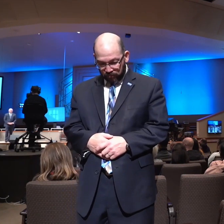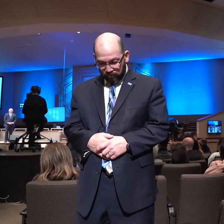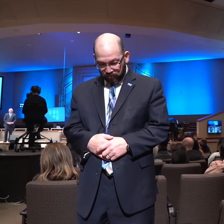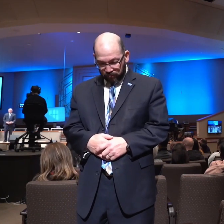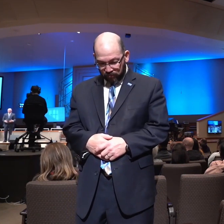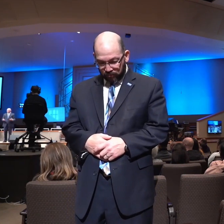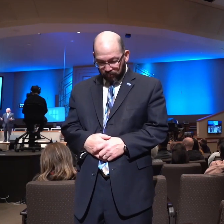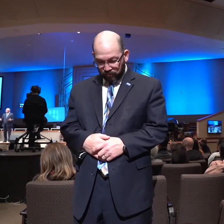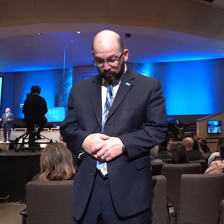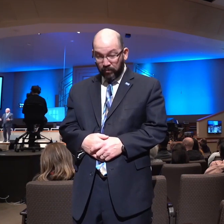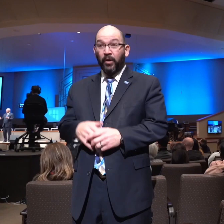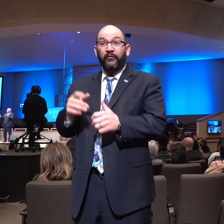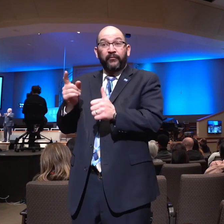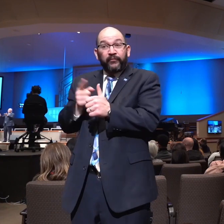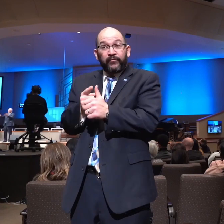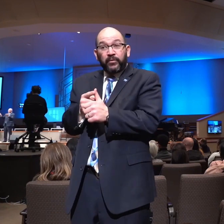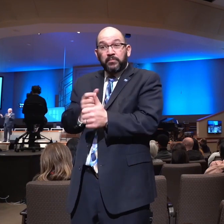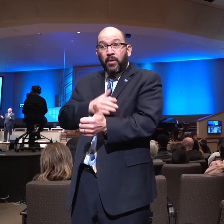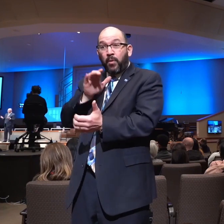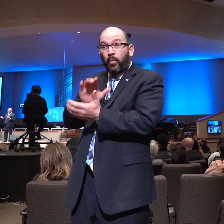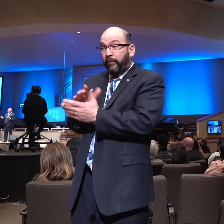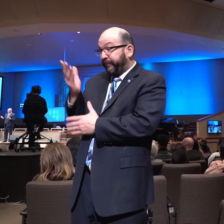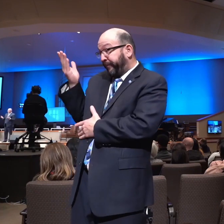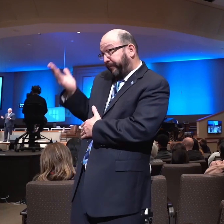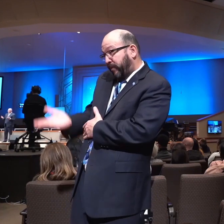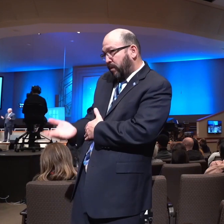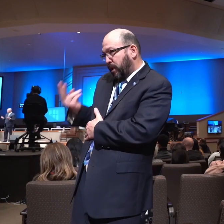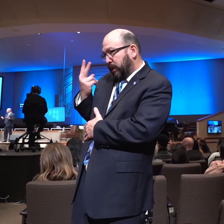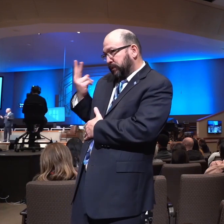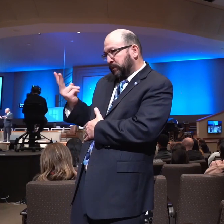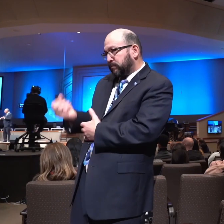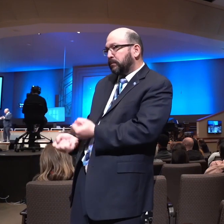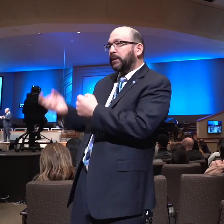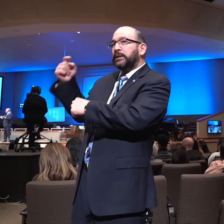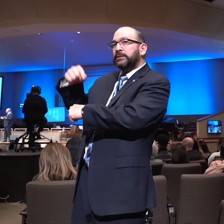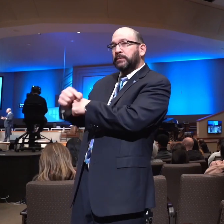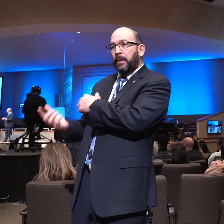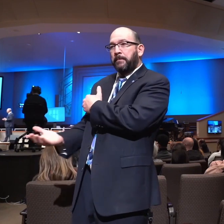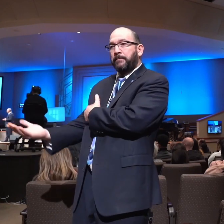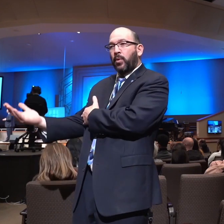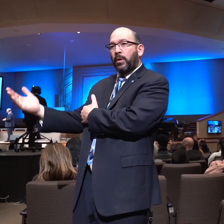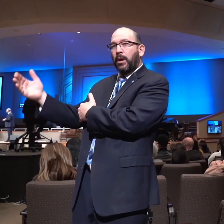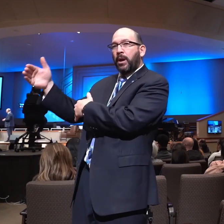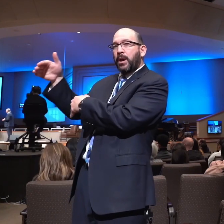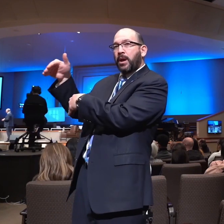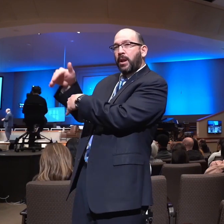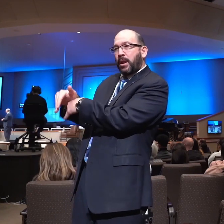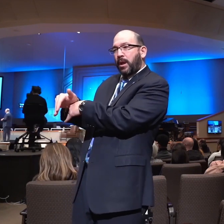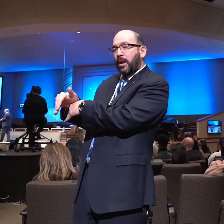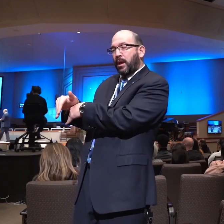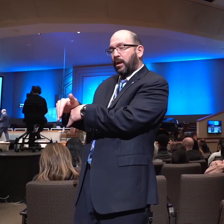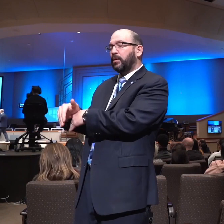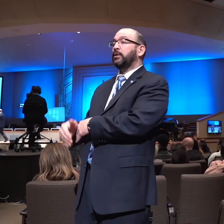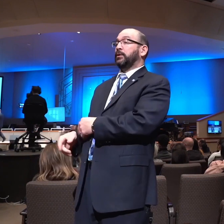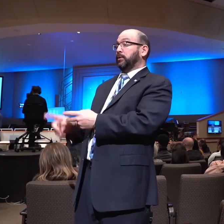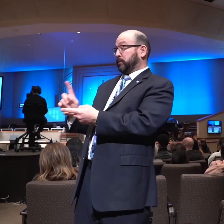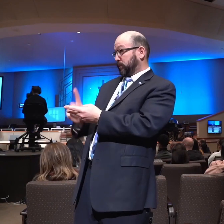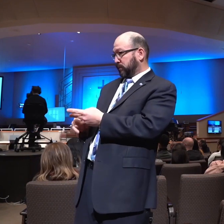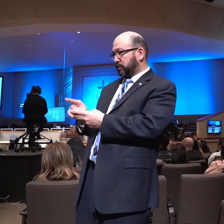Number one, she's there. I see her many times in the morning, in the evenings. Number two, she's the love of my